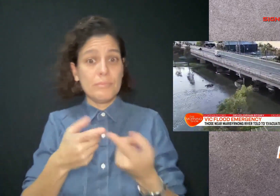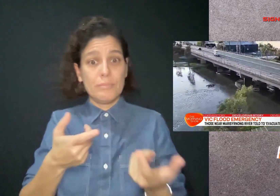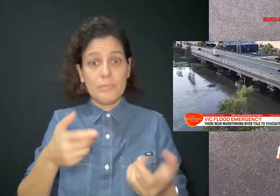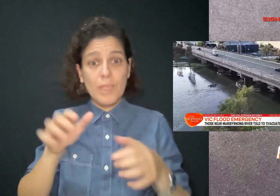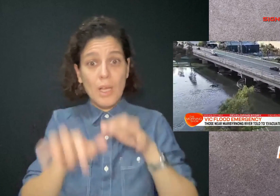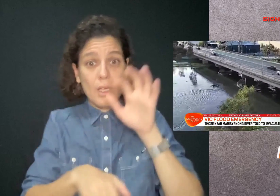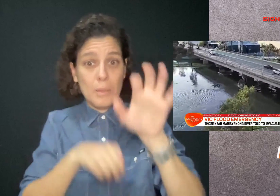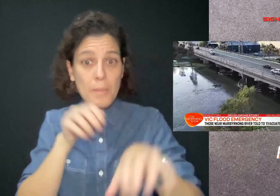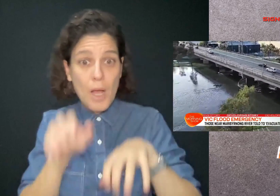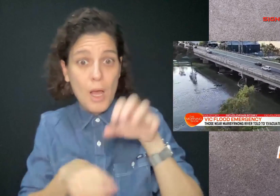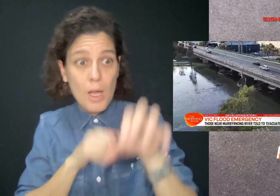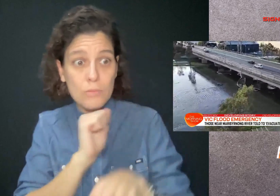rescued in boats.